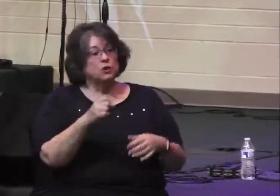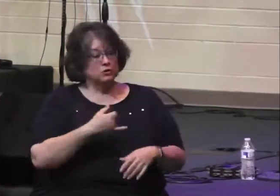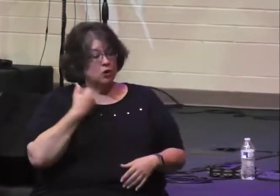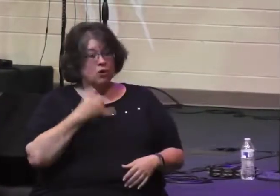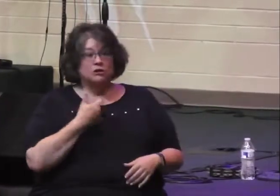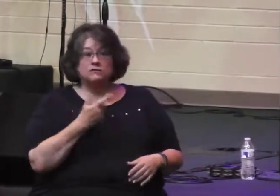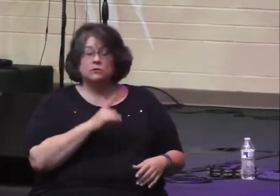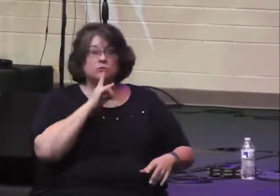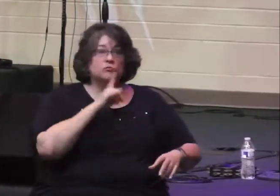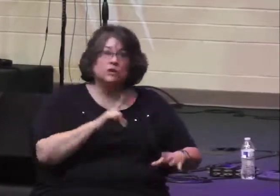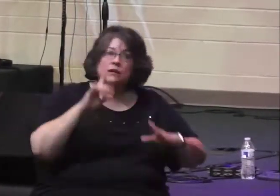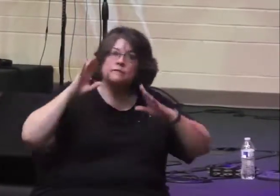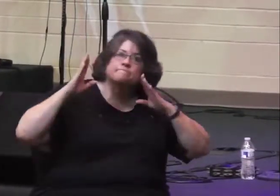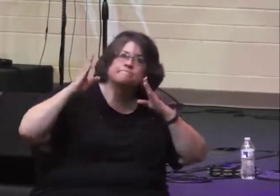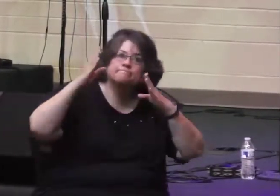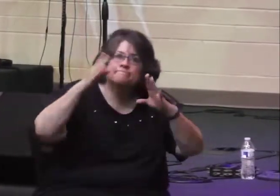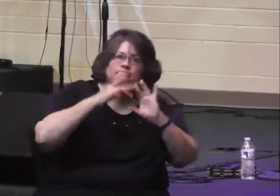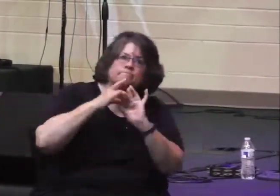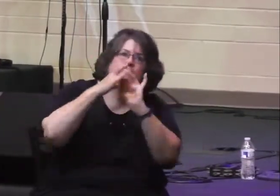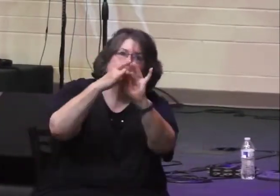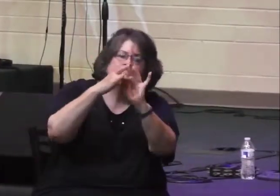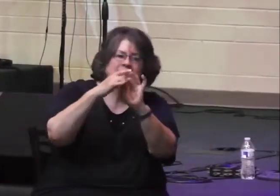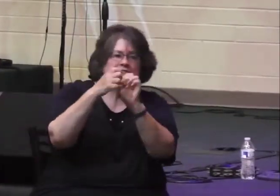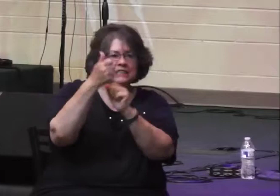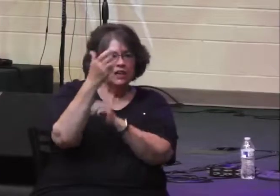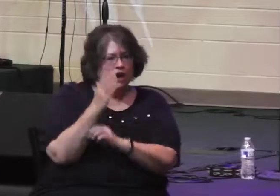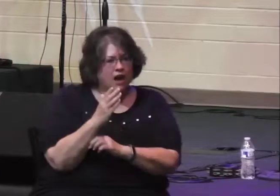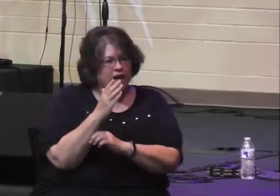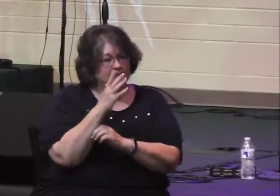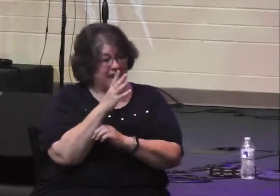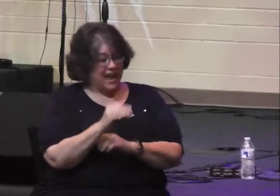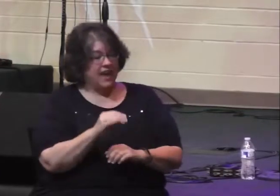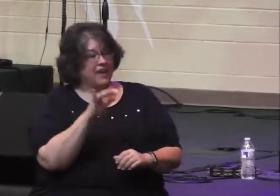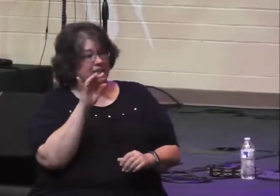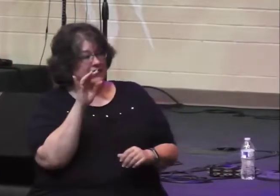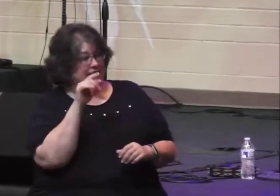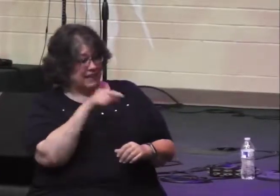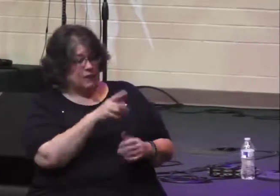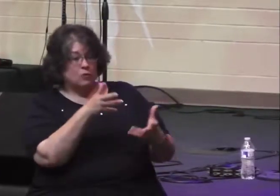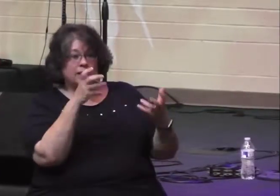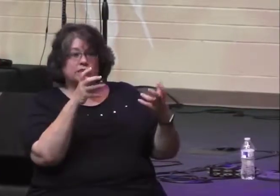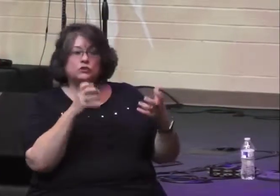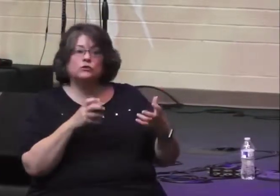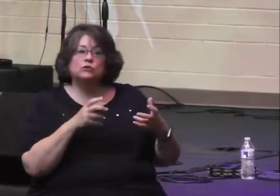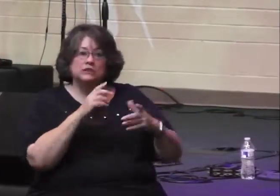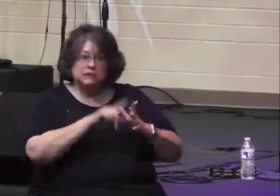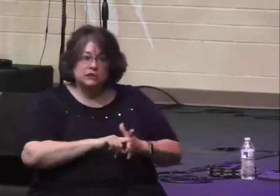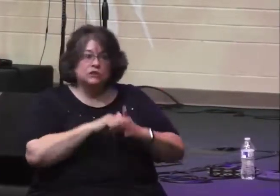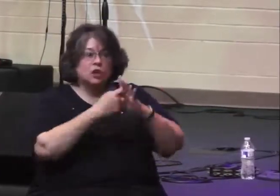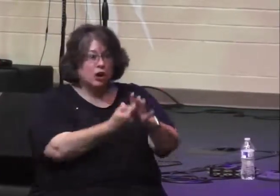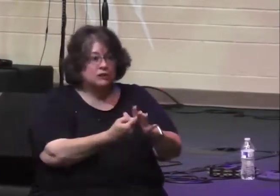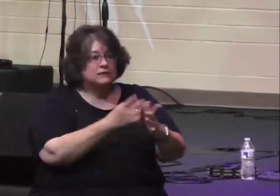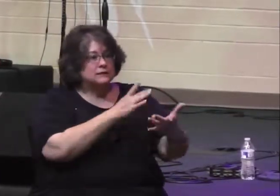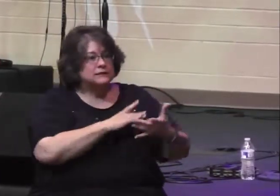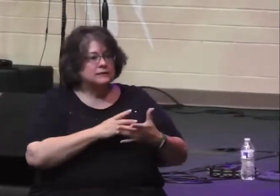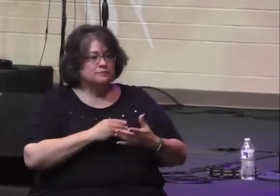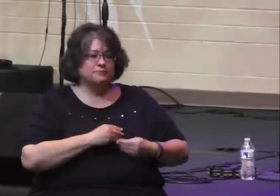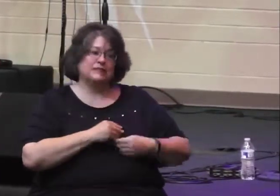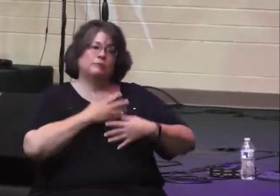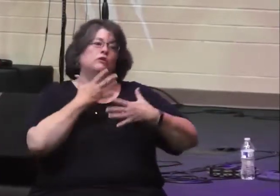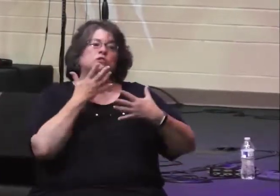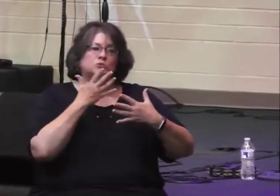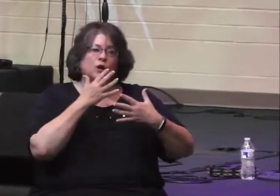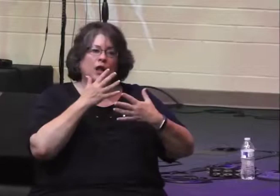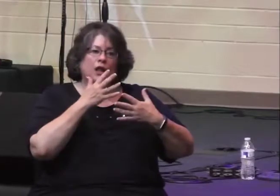to God. And this leads him to try to bring about religious renewal within the nation as a whole.